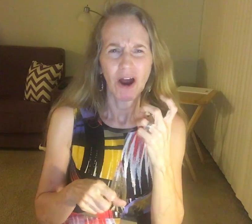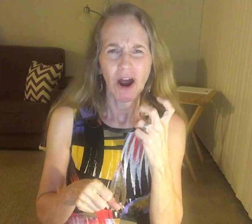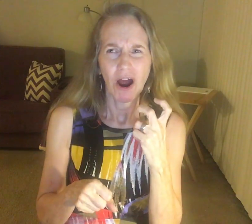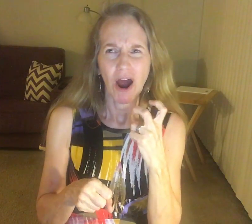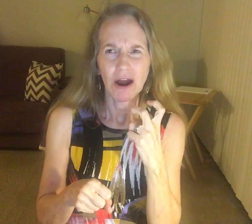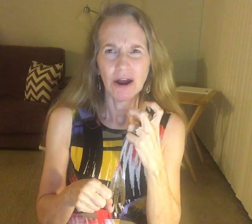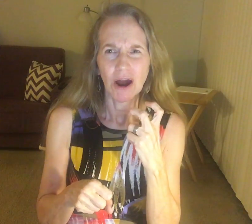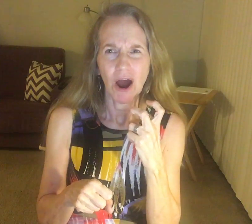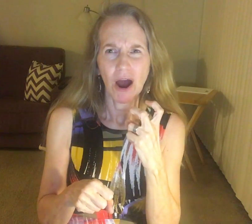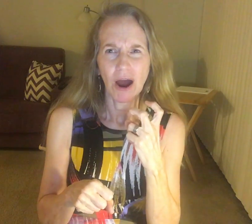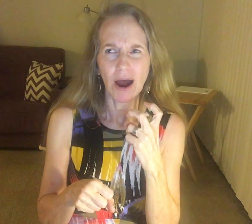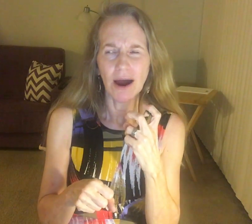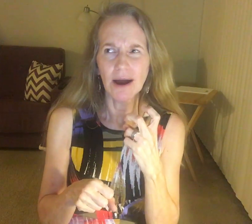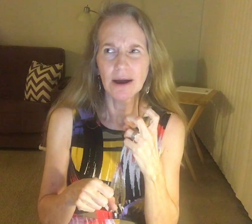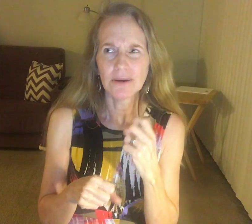um,